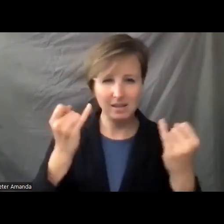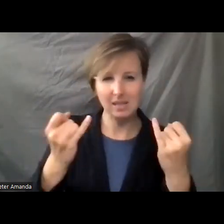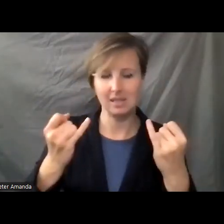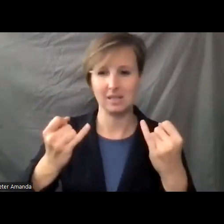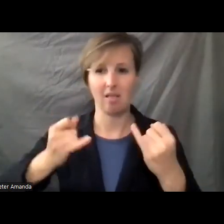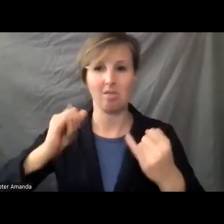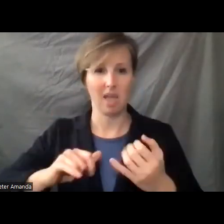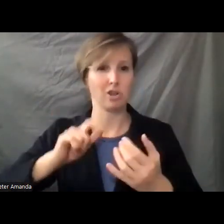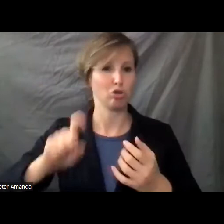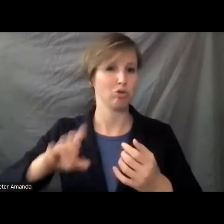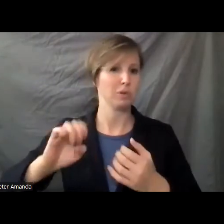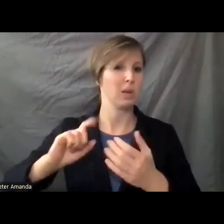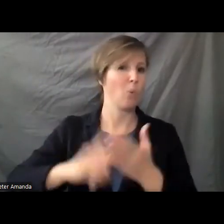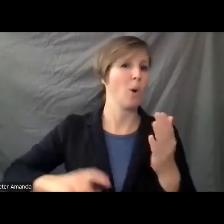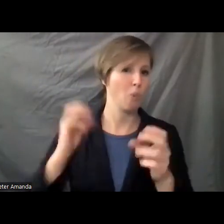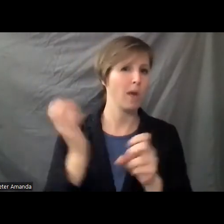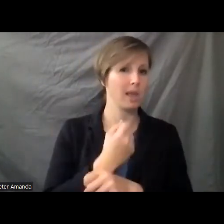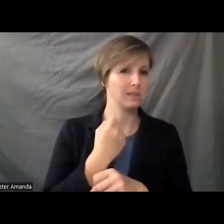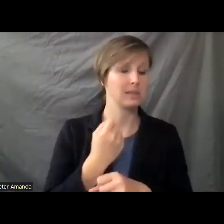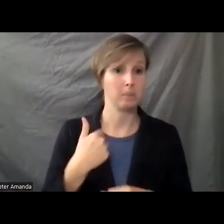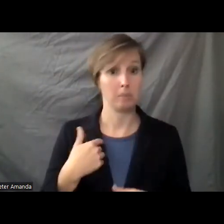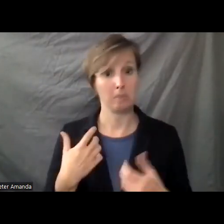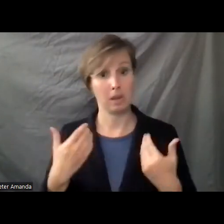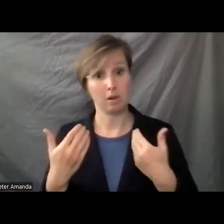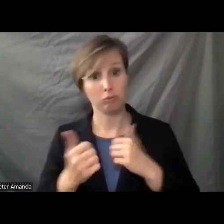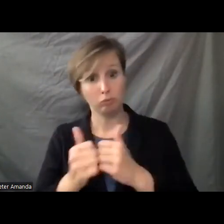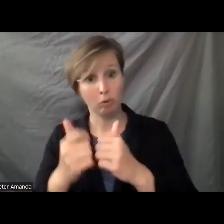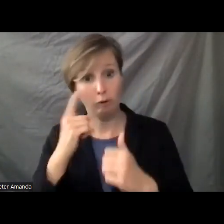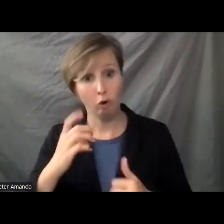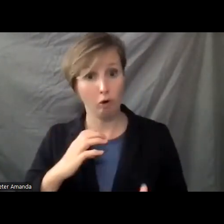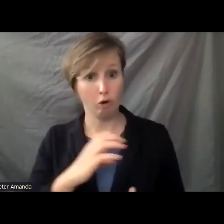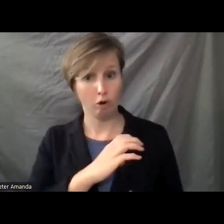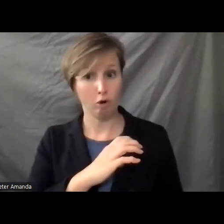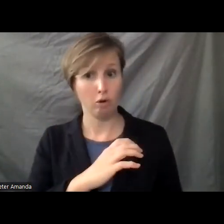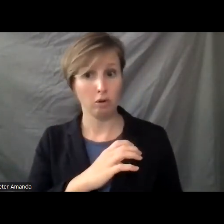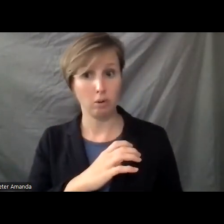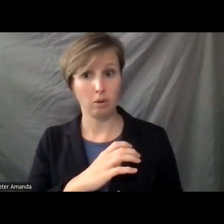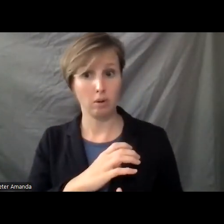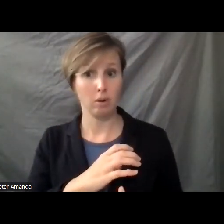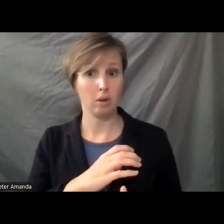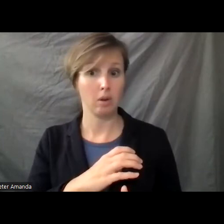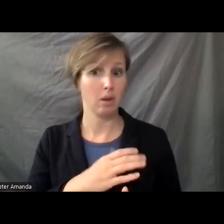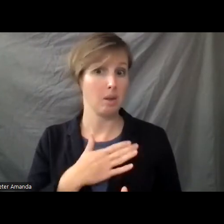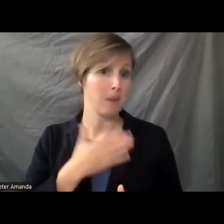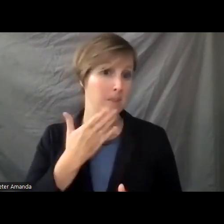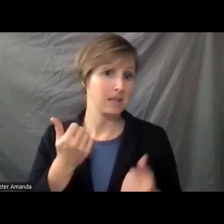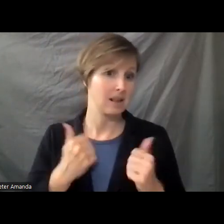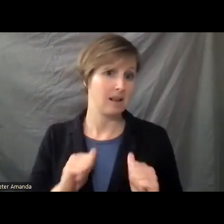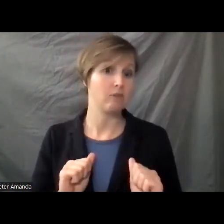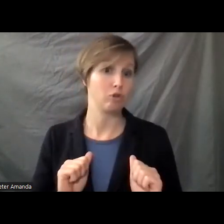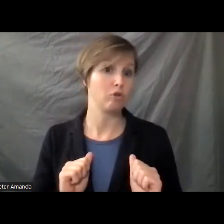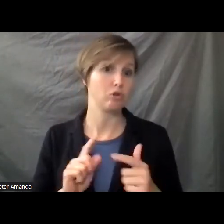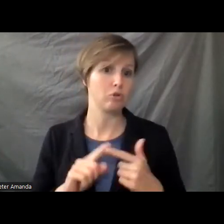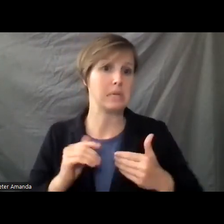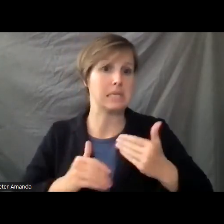wins out. So me running for Congress in a large way is putting forth my best effort to get to this point.